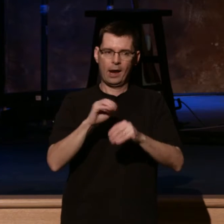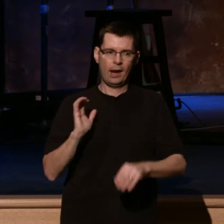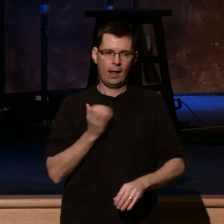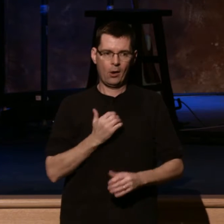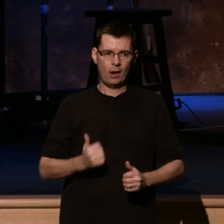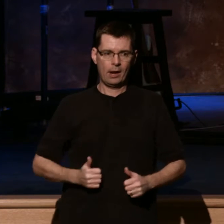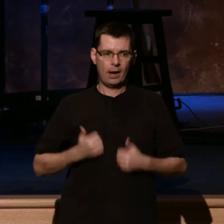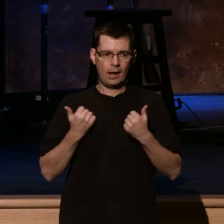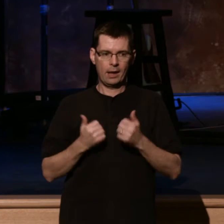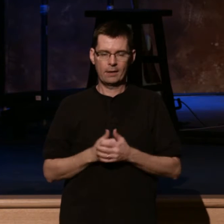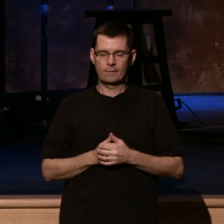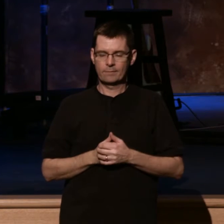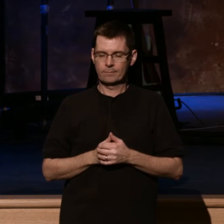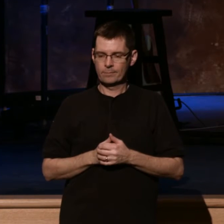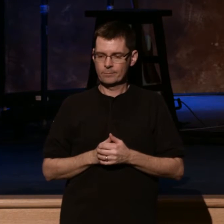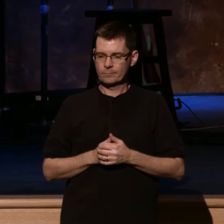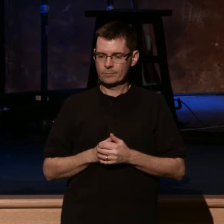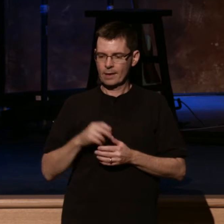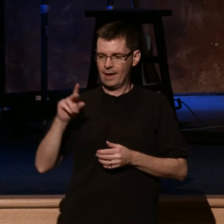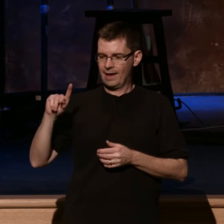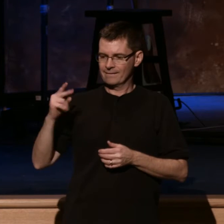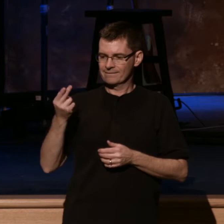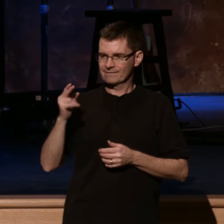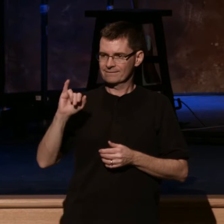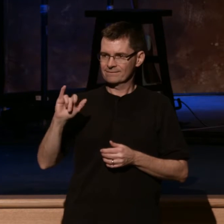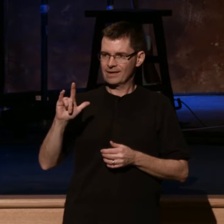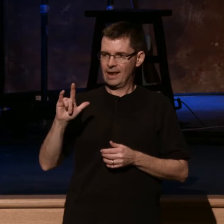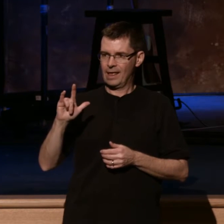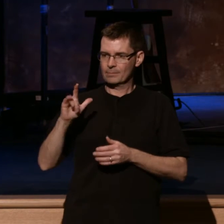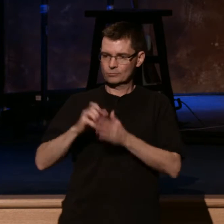And I love it. Philippians 1, 20 and 21. He said,